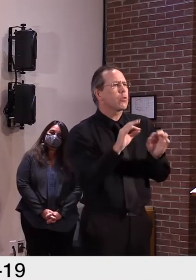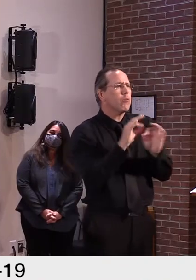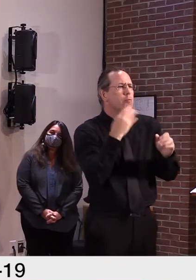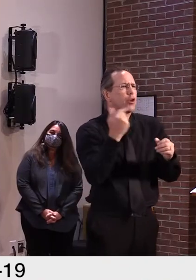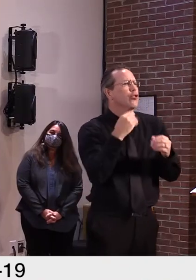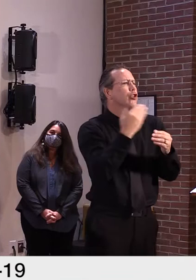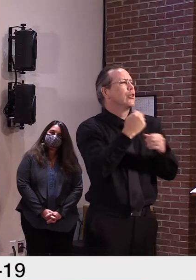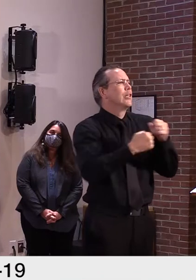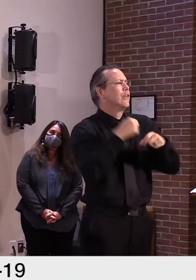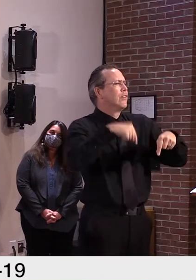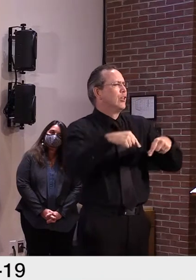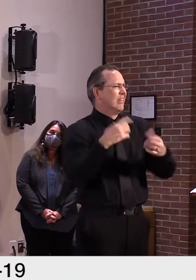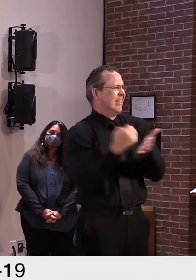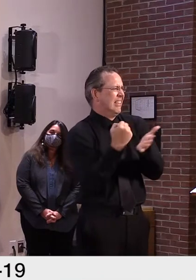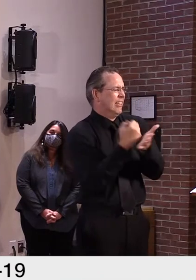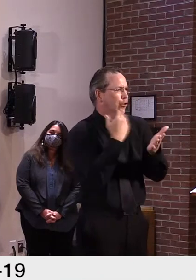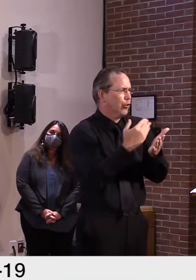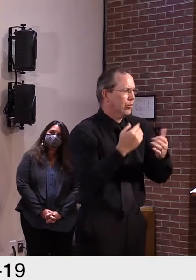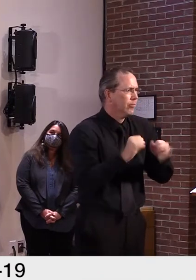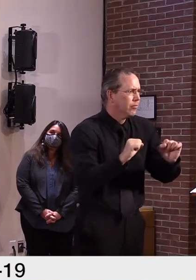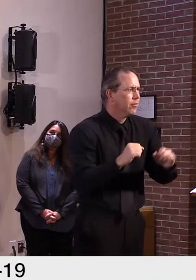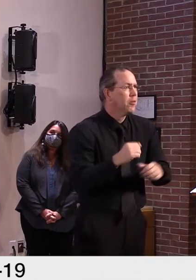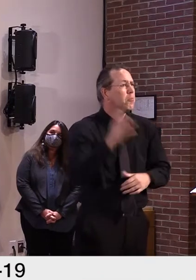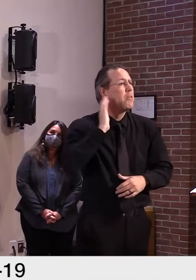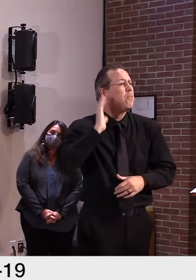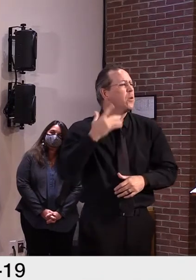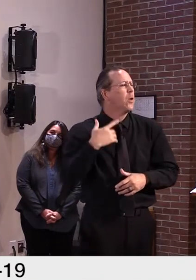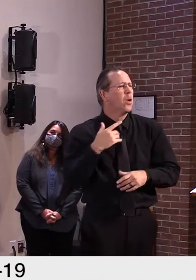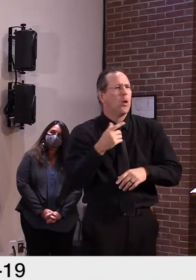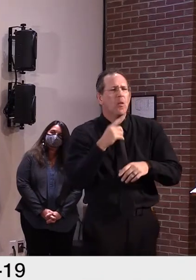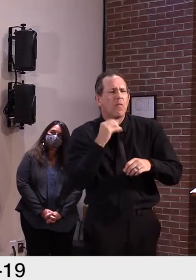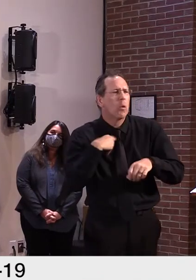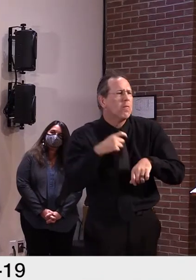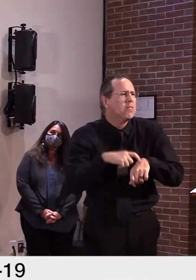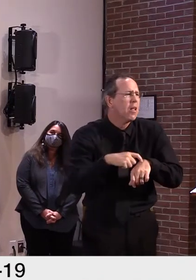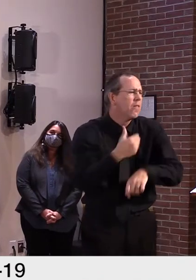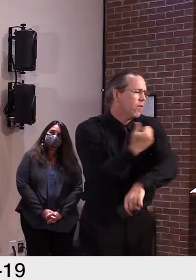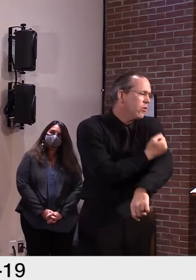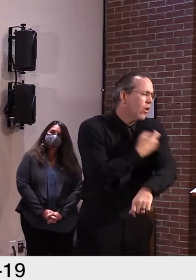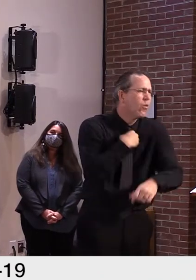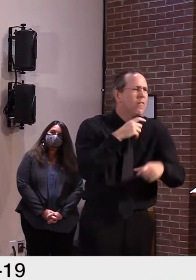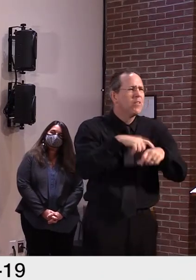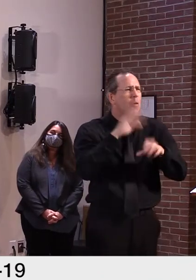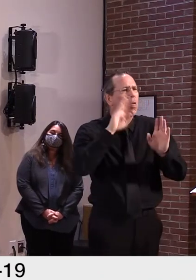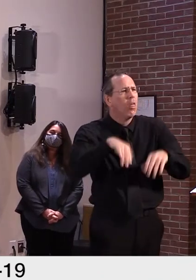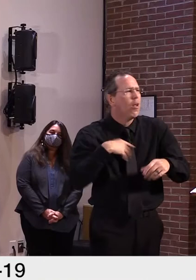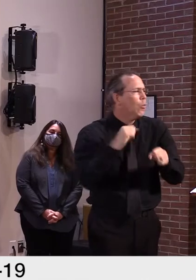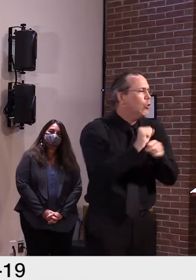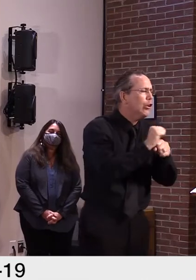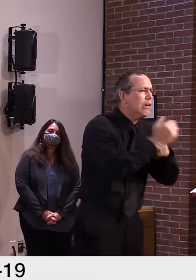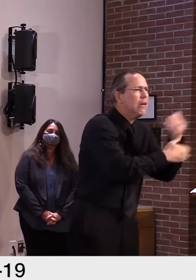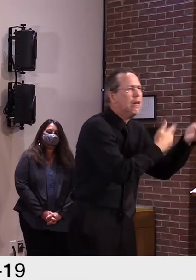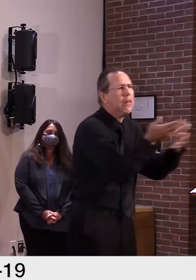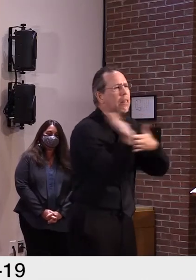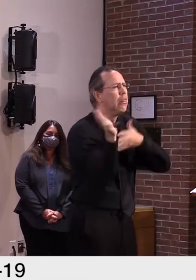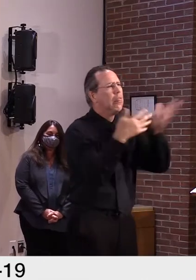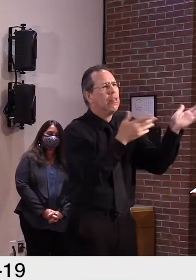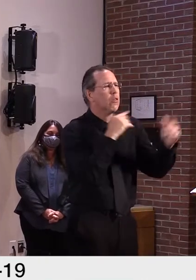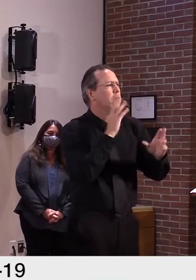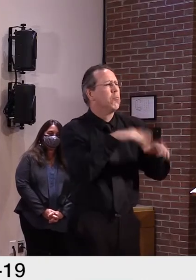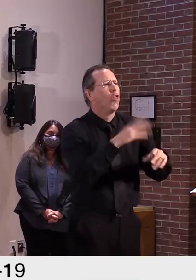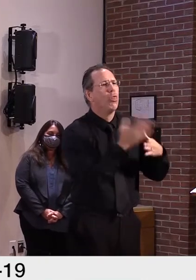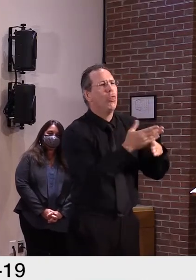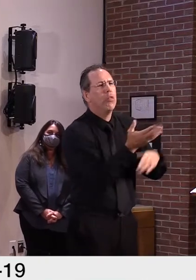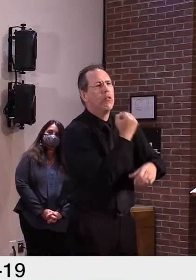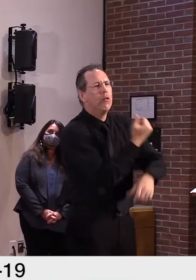you'll be able to come up with during the month of October, especially for why you shouldn't be getting your flu shot or why